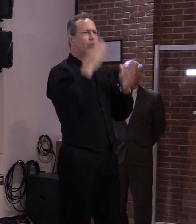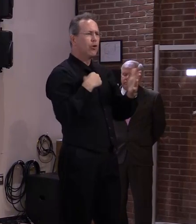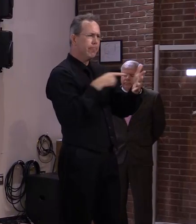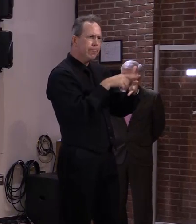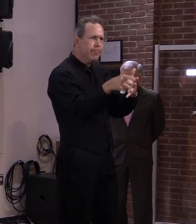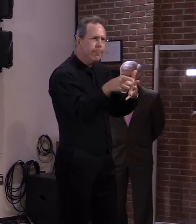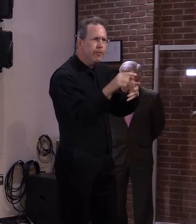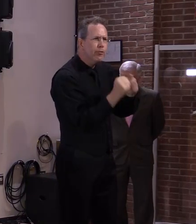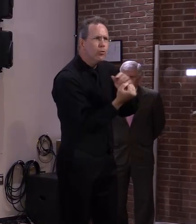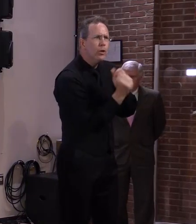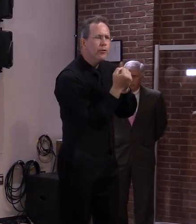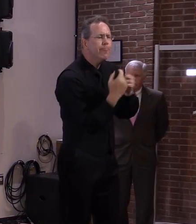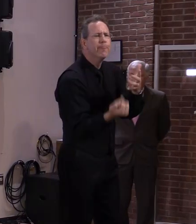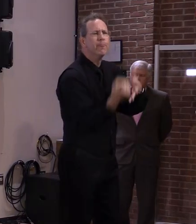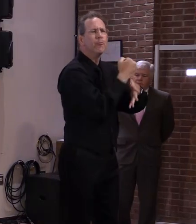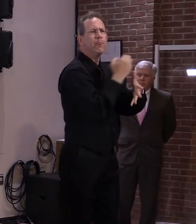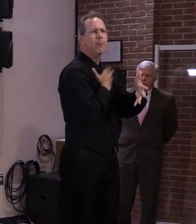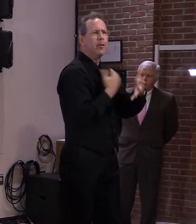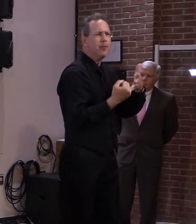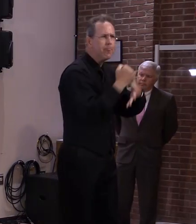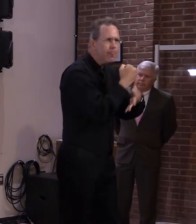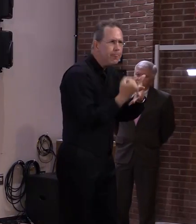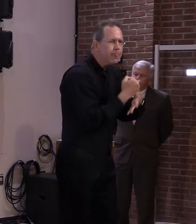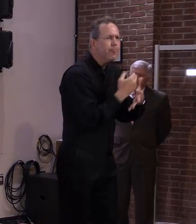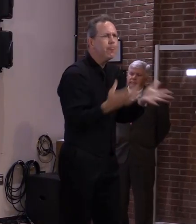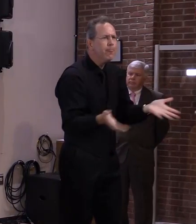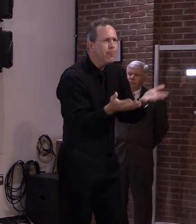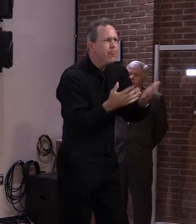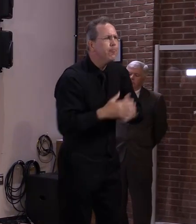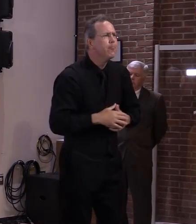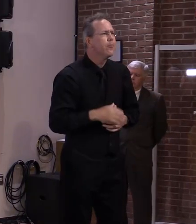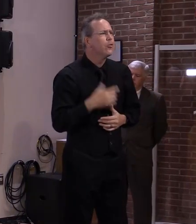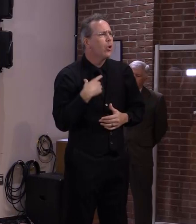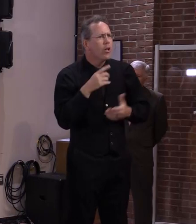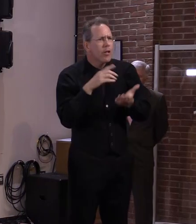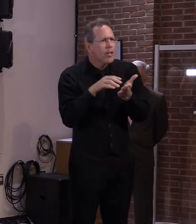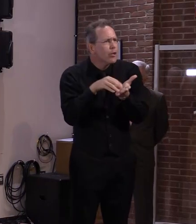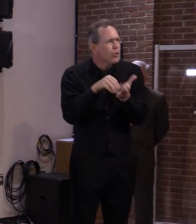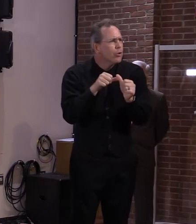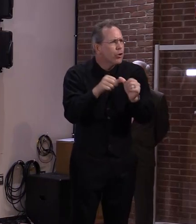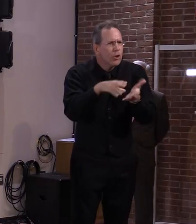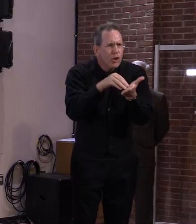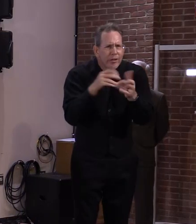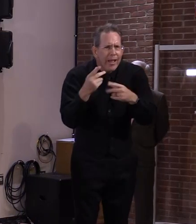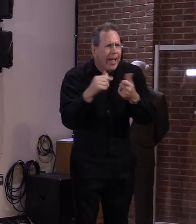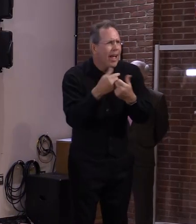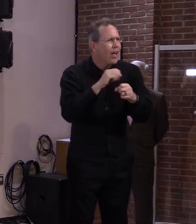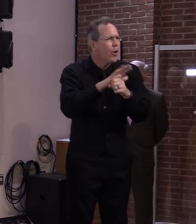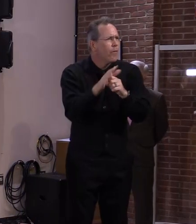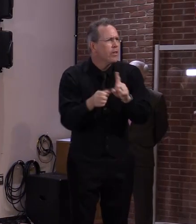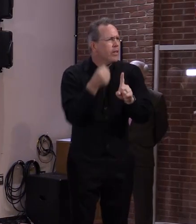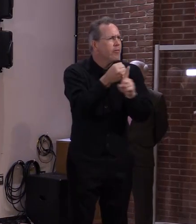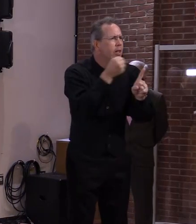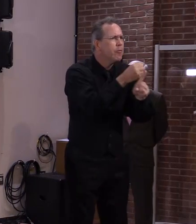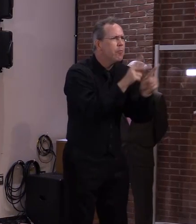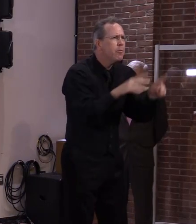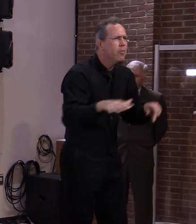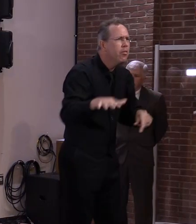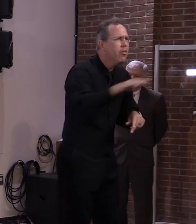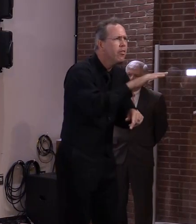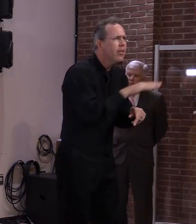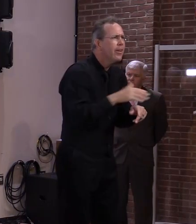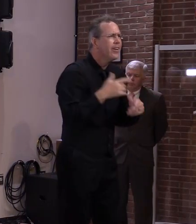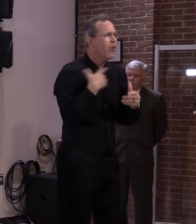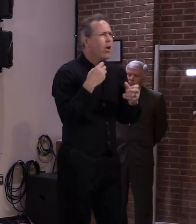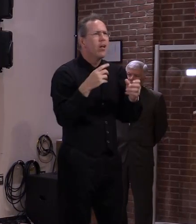Learn the lessons of the pandemic and continue to do whatever we can to grow the economy, make Vermont more affordable and protect